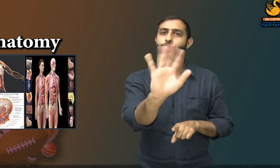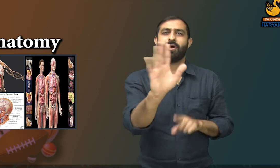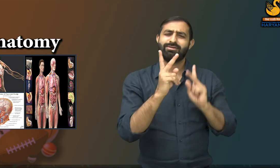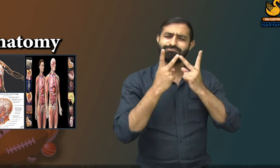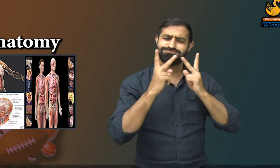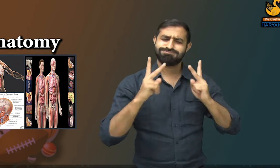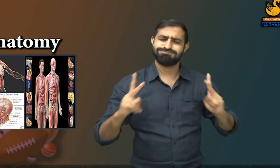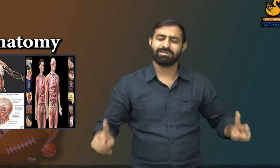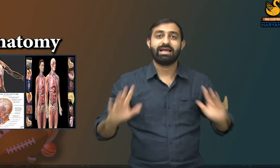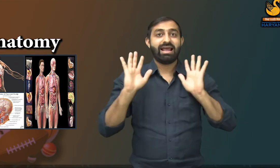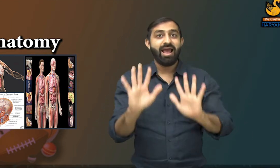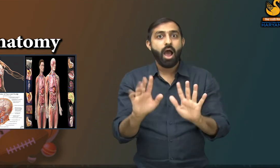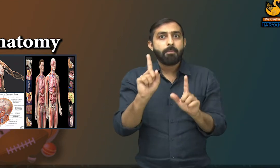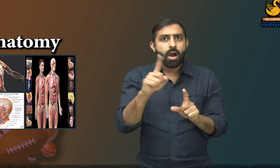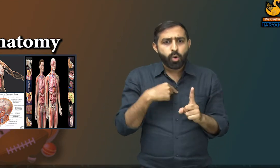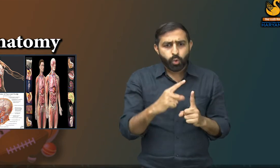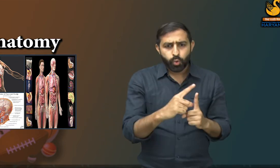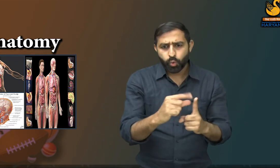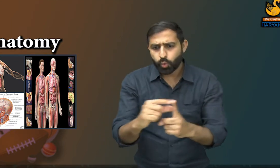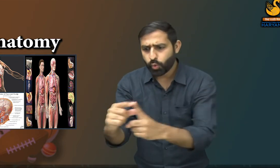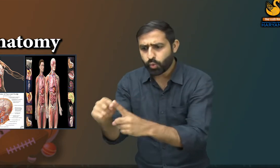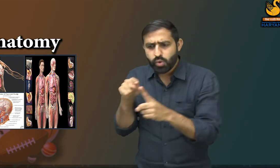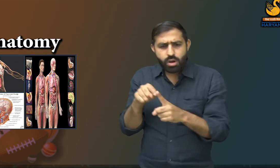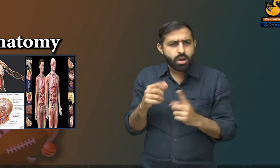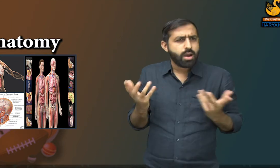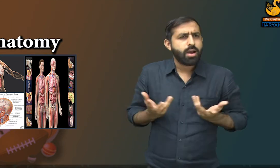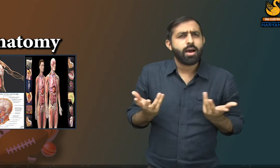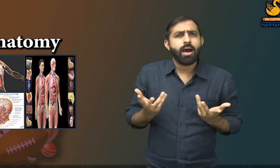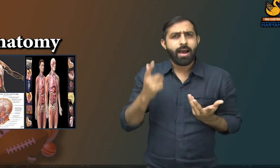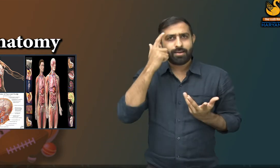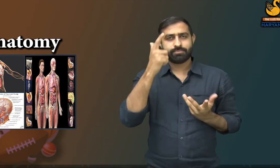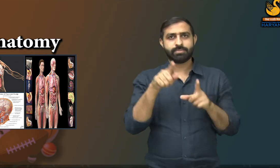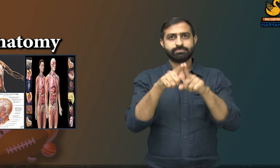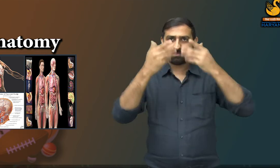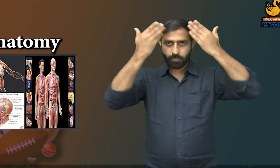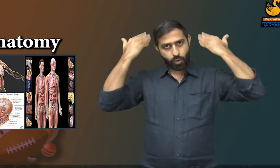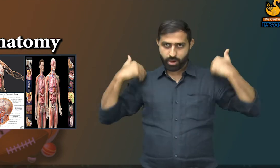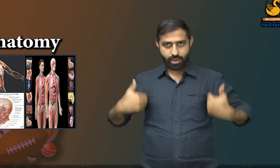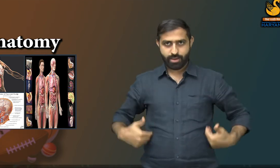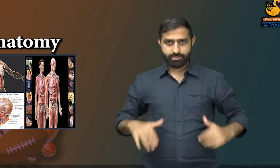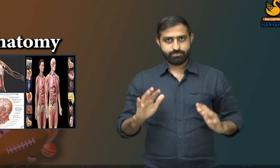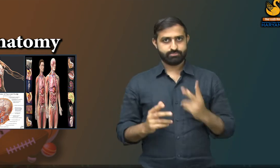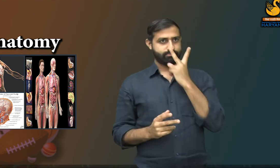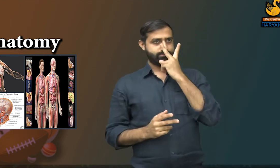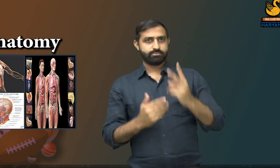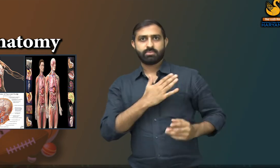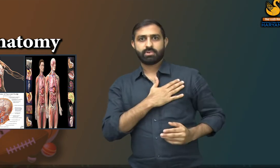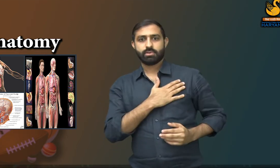size, shape and form. How does our body work? Our body consists of